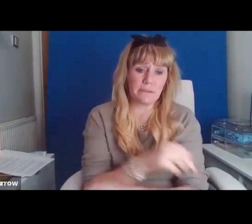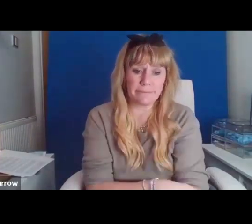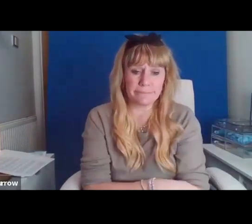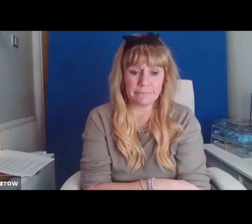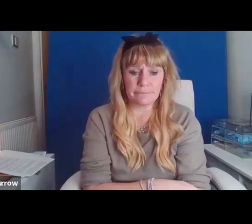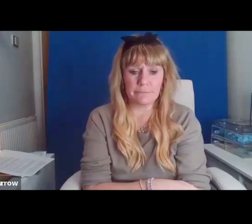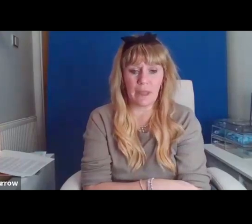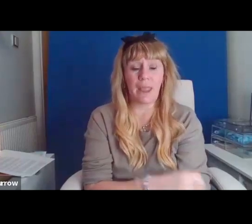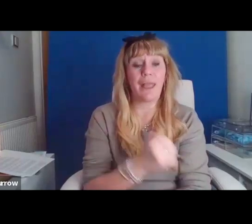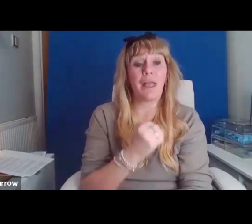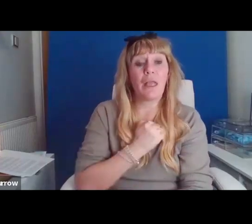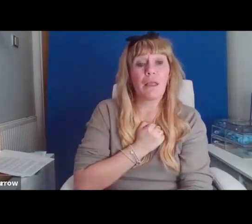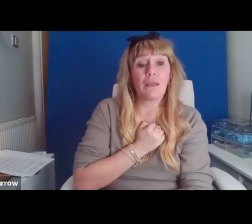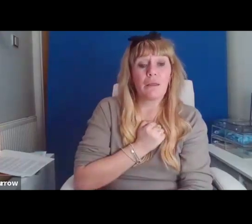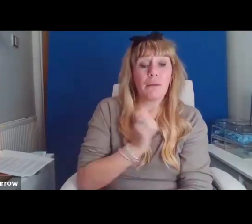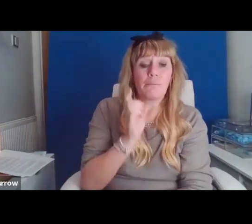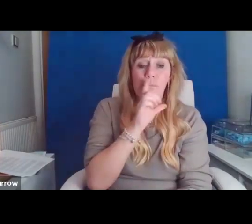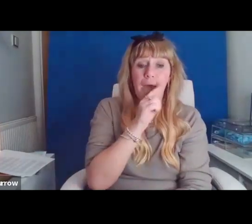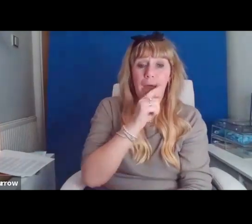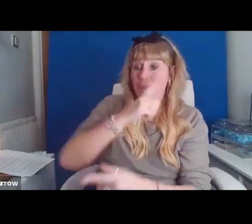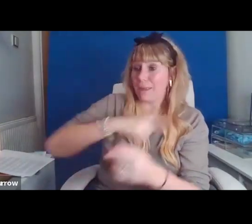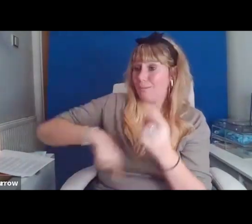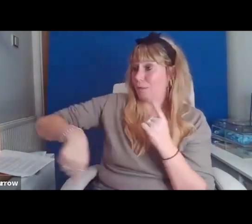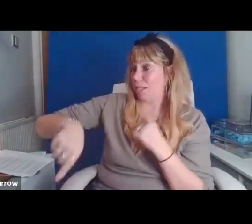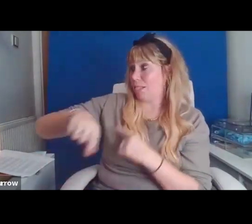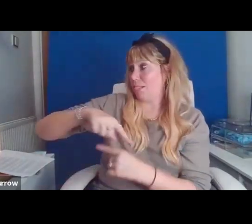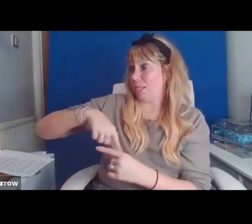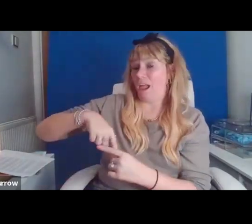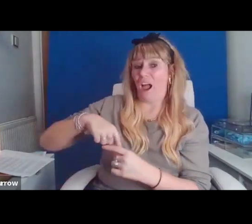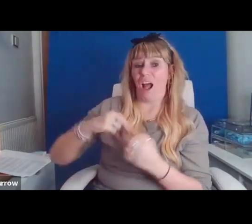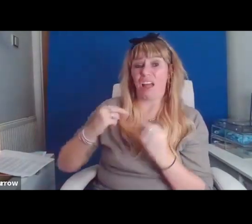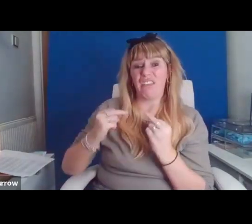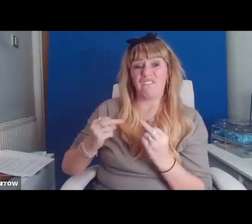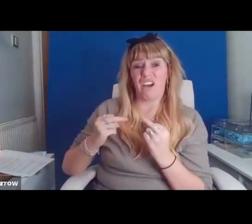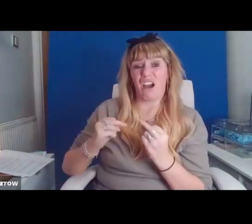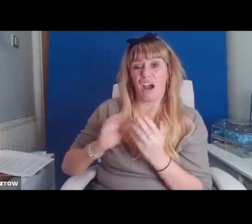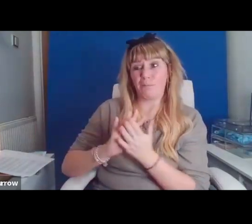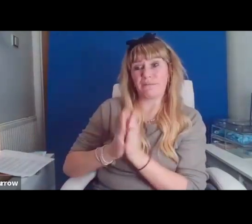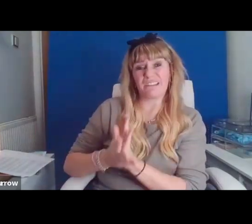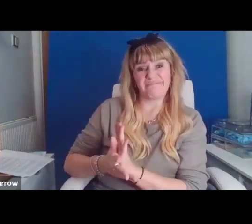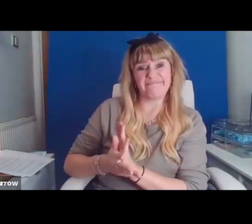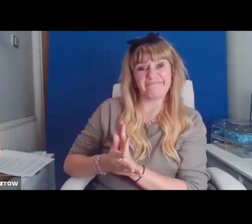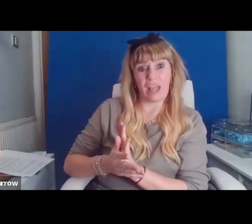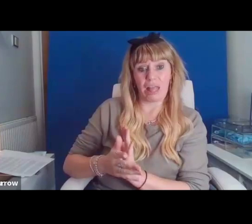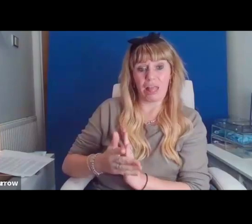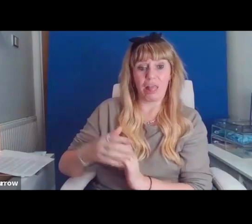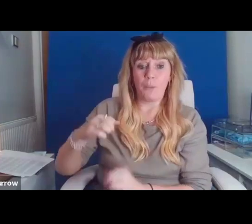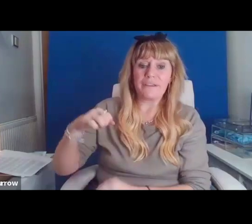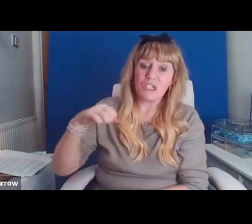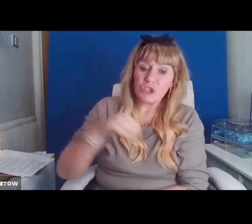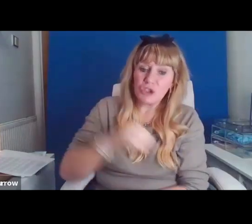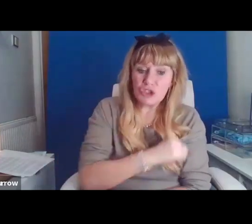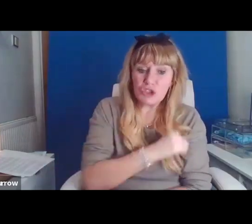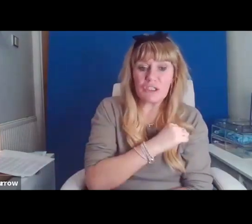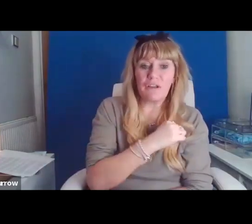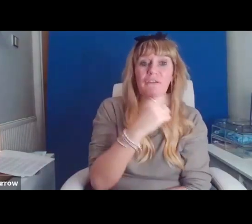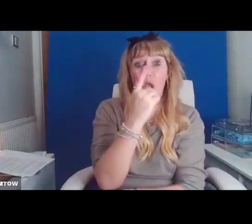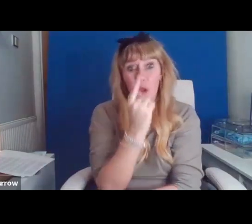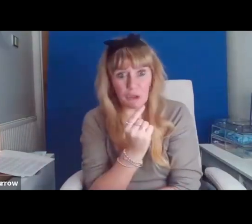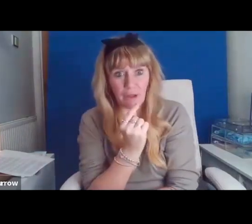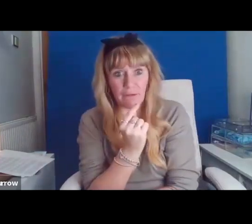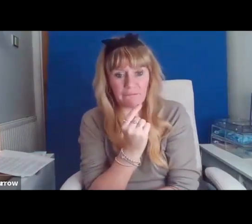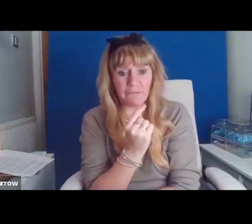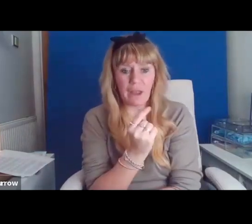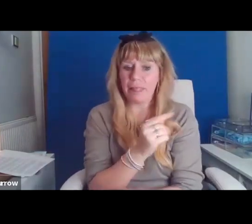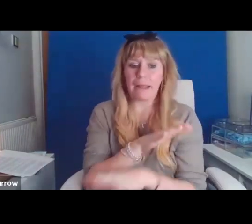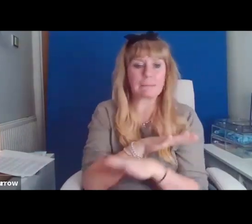My people are the Fuck-Ups, the ones who could have and should have, but didn't, who failed to